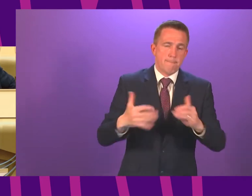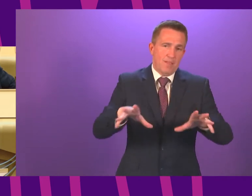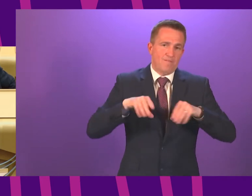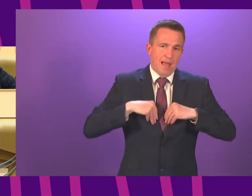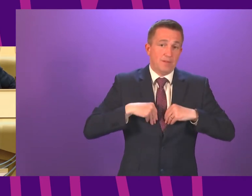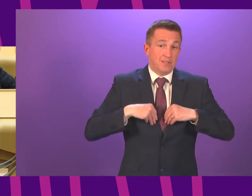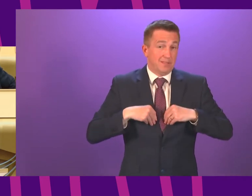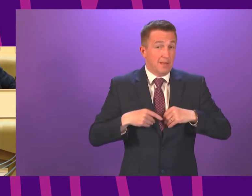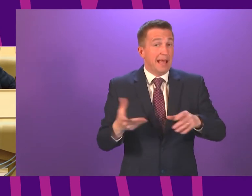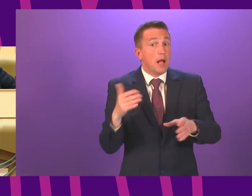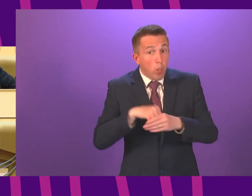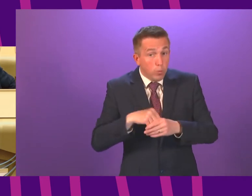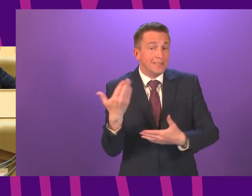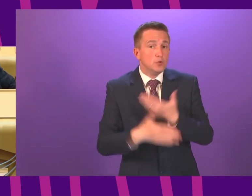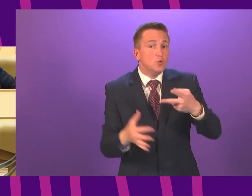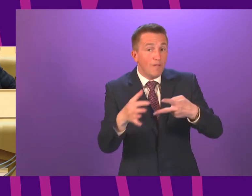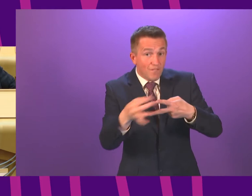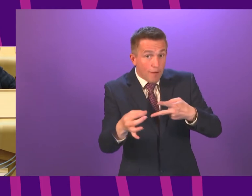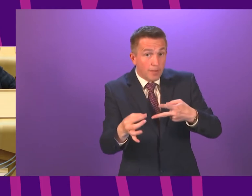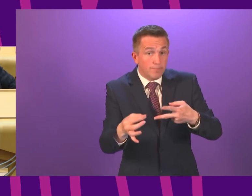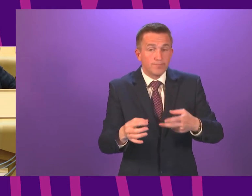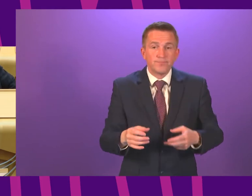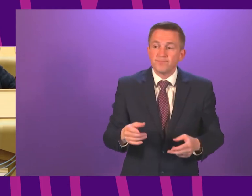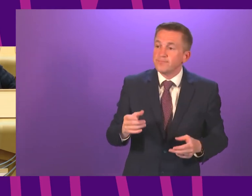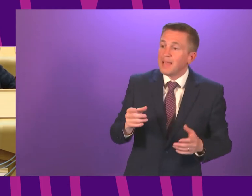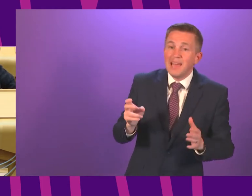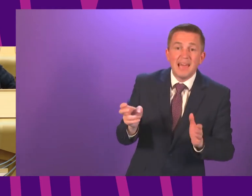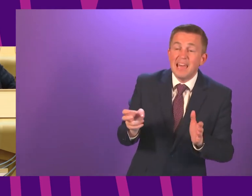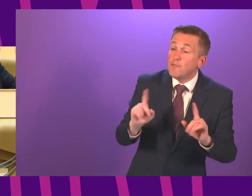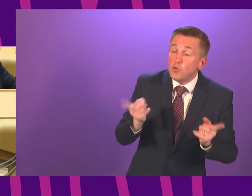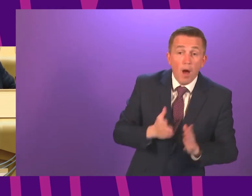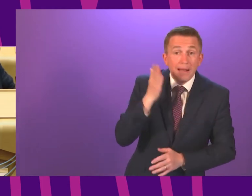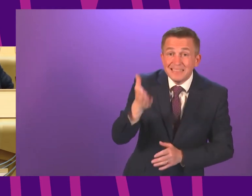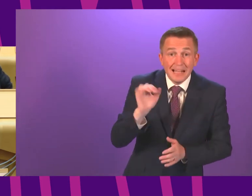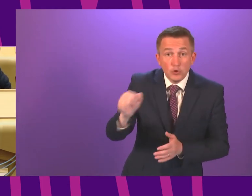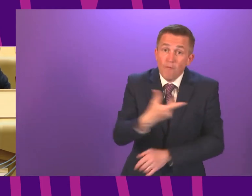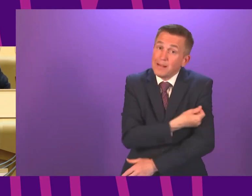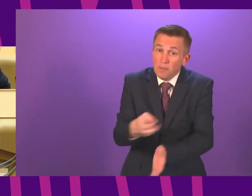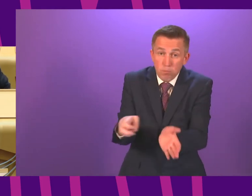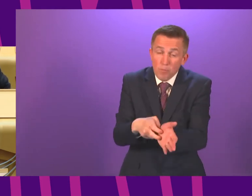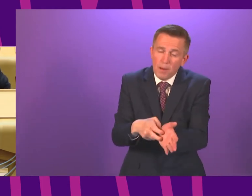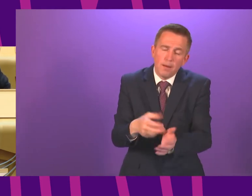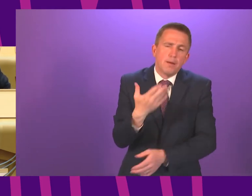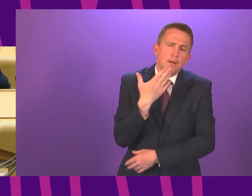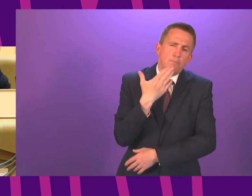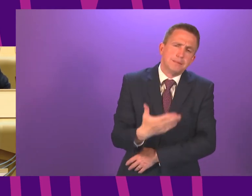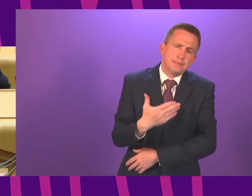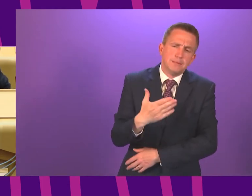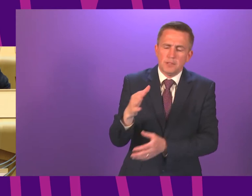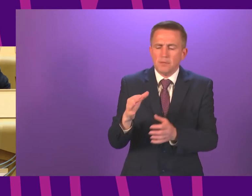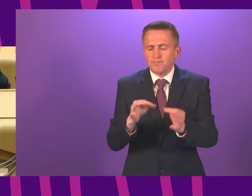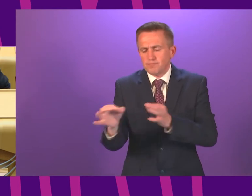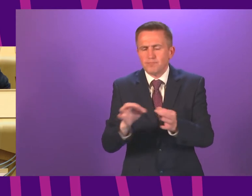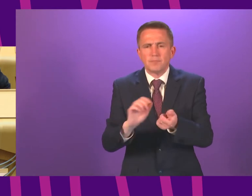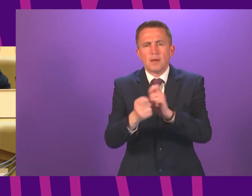this new variant of it. If you can't make an appointment and there will often be good reasons why that's the case, then please make sure you rearrange